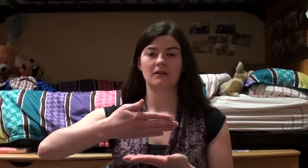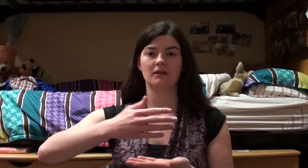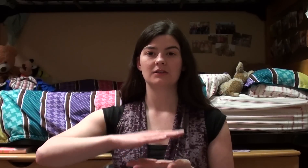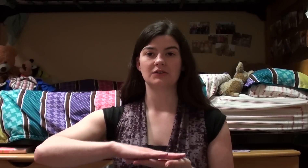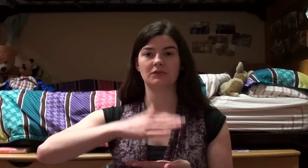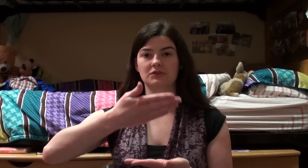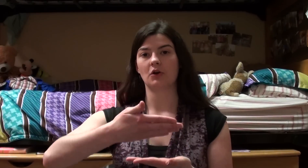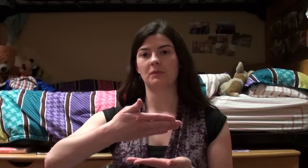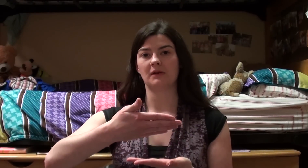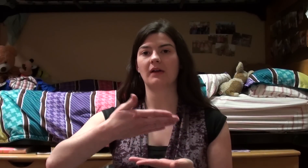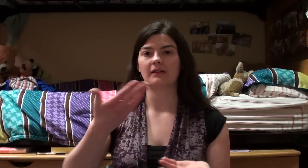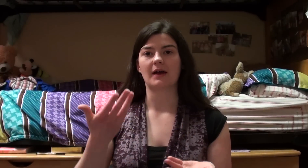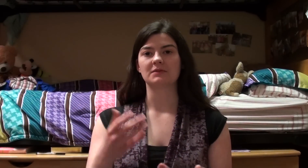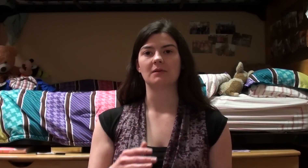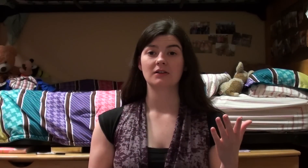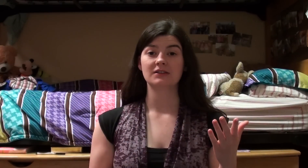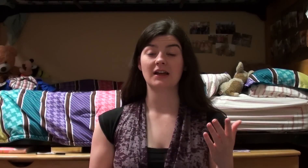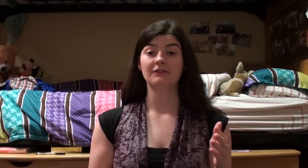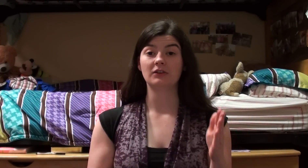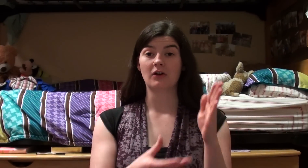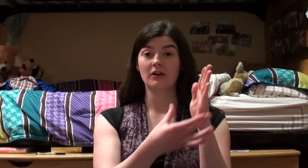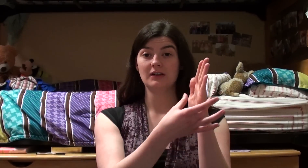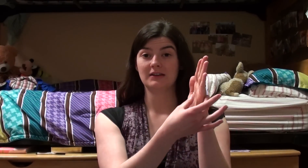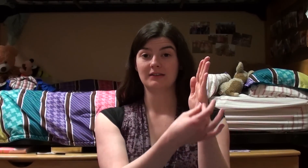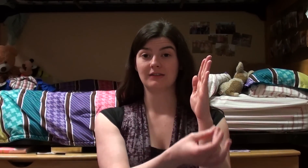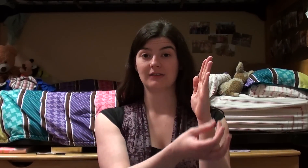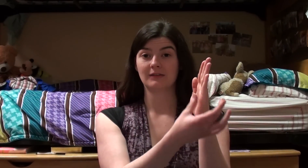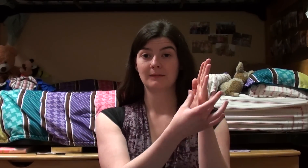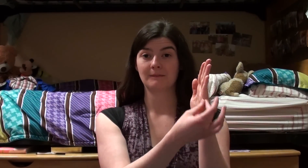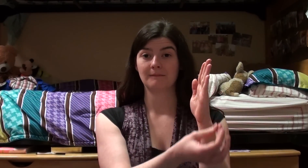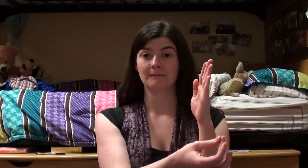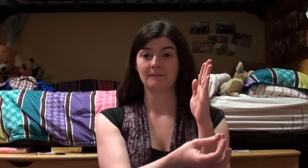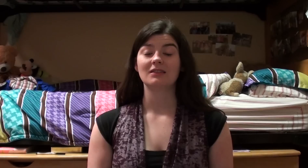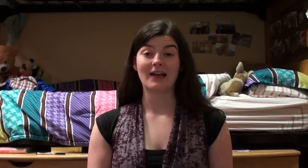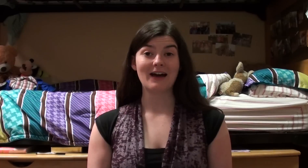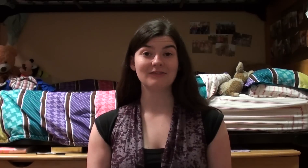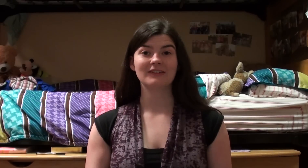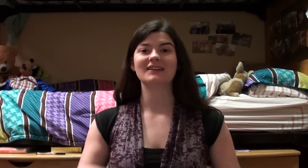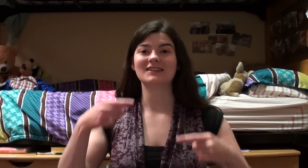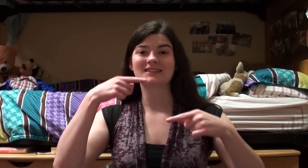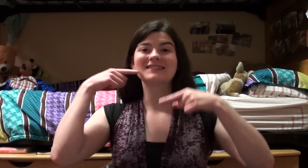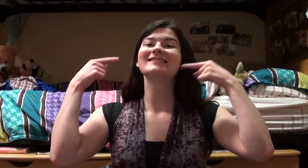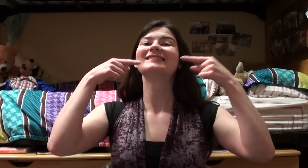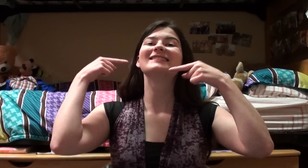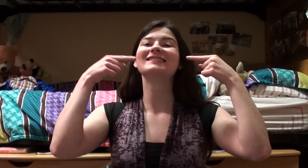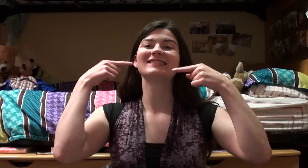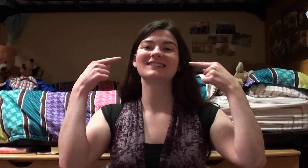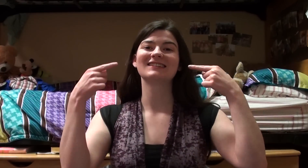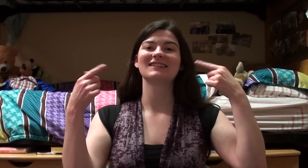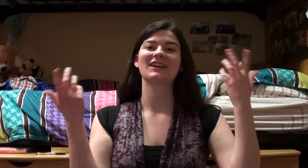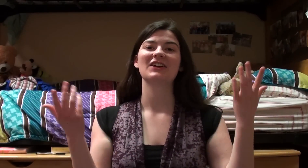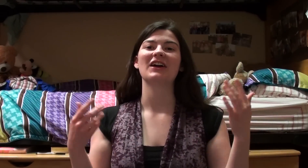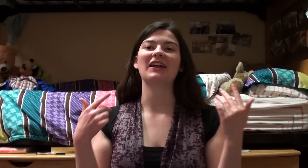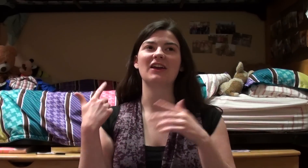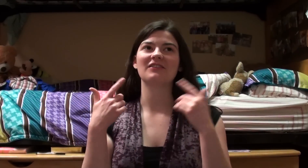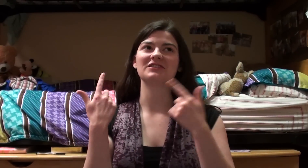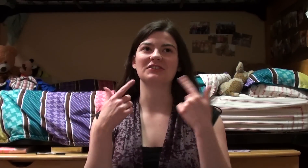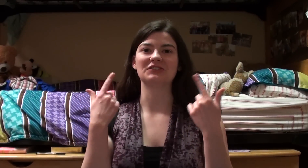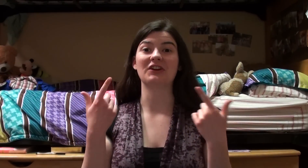so, you open it like a laptop. The sign for lard is laugh is, and you have to look